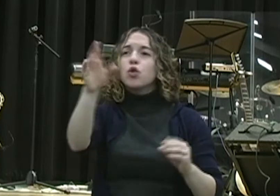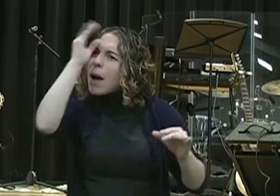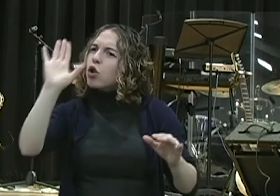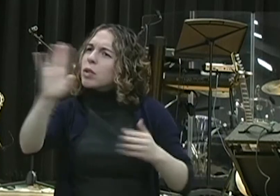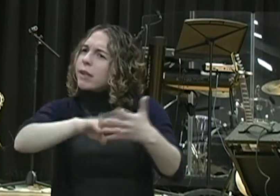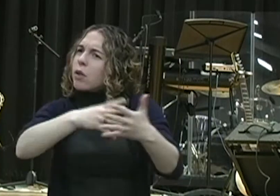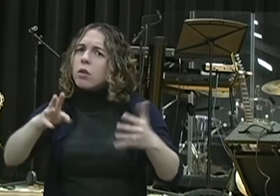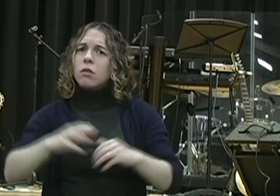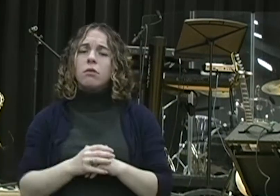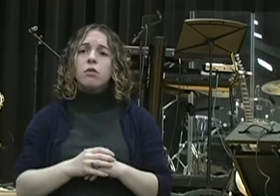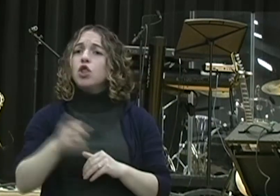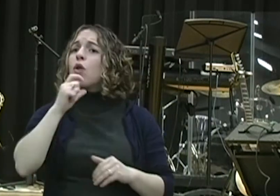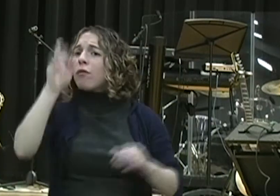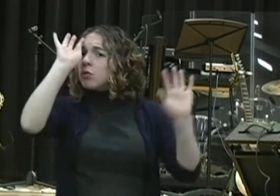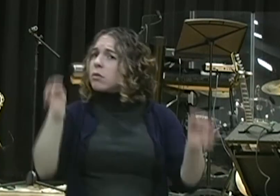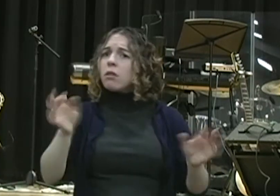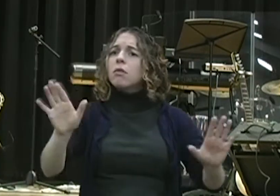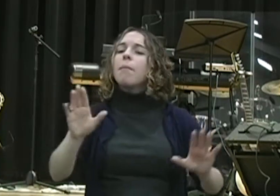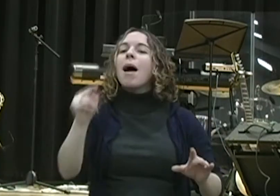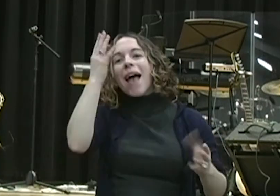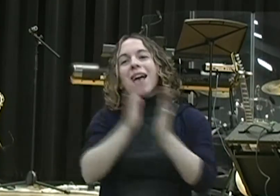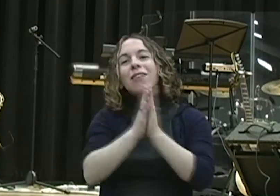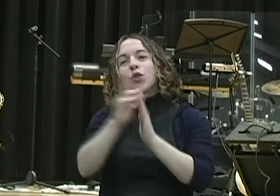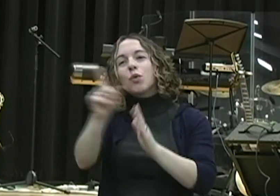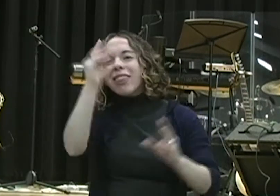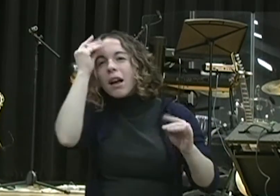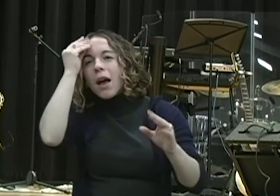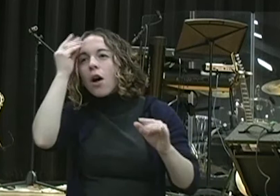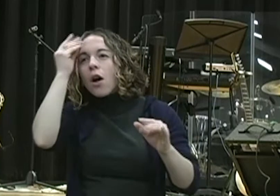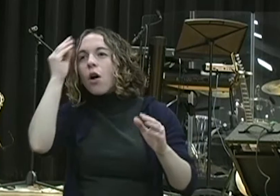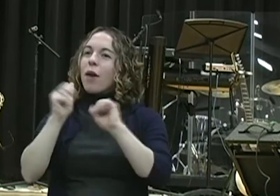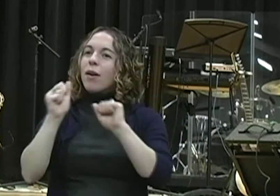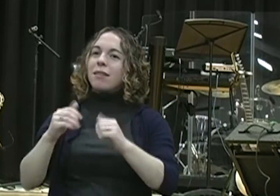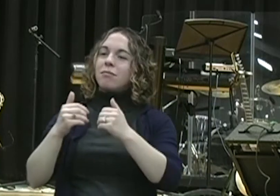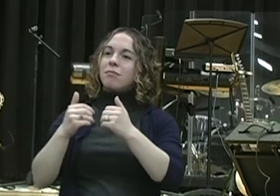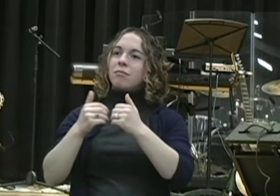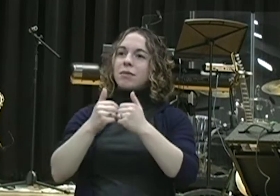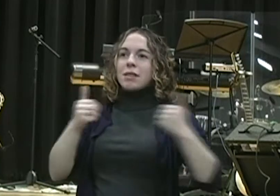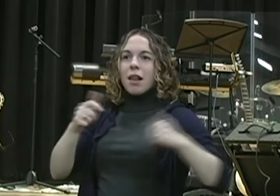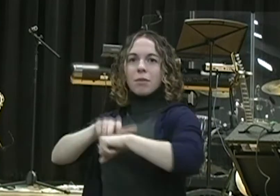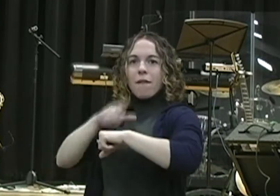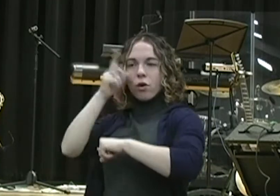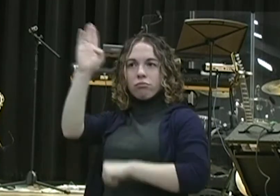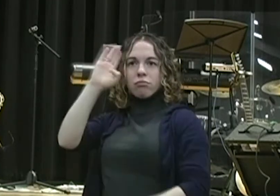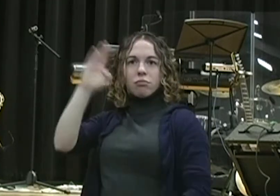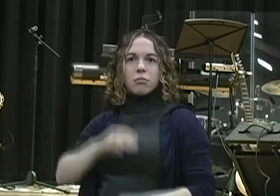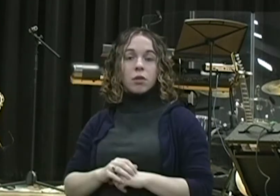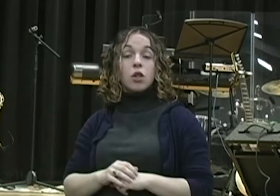to make any decisions, but I'm asking you to think about it and pray about it. The first thing he did is he practiced consistent prayer. Hallelujah.